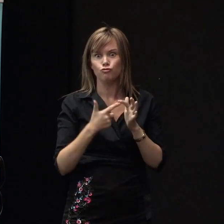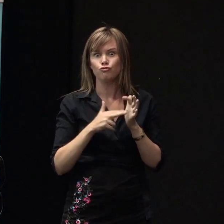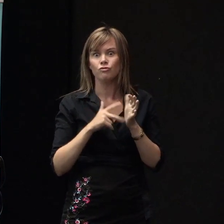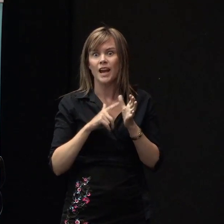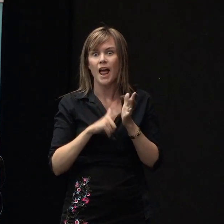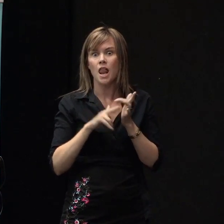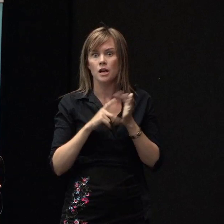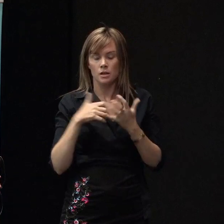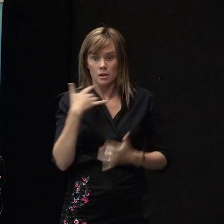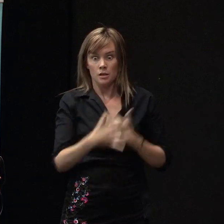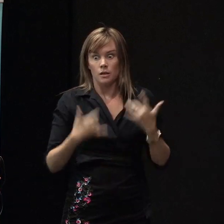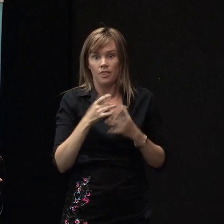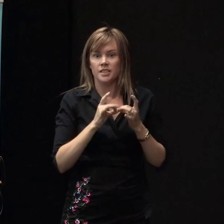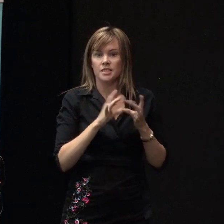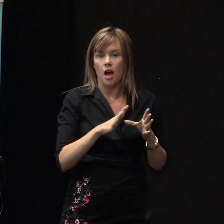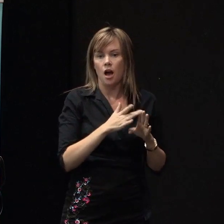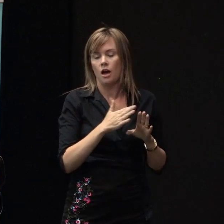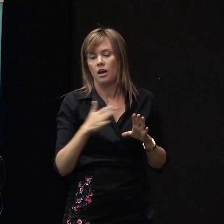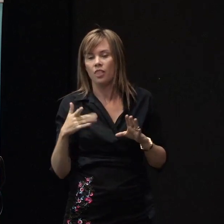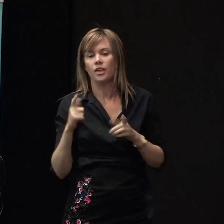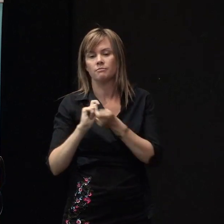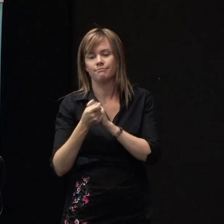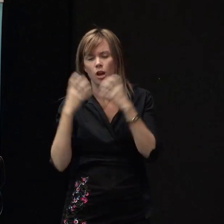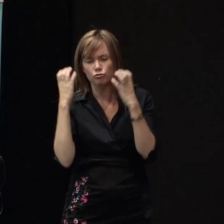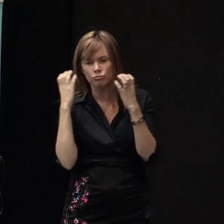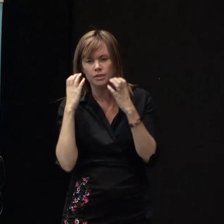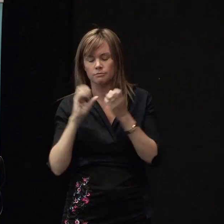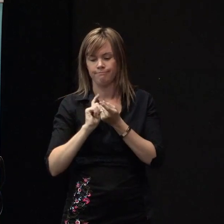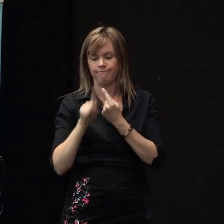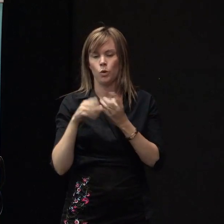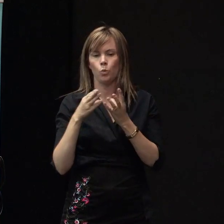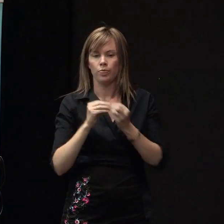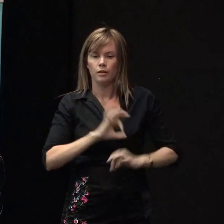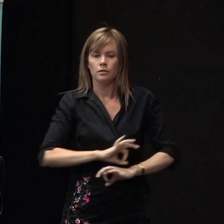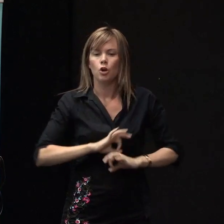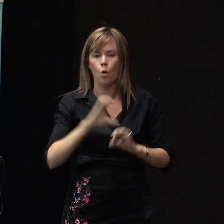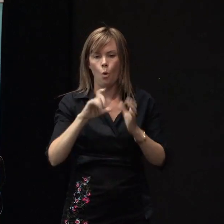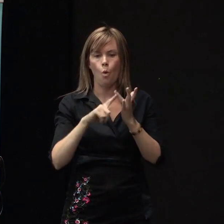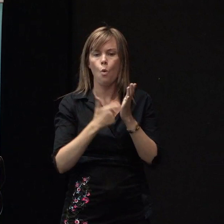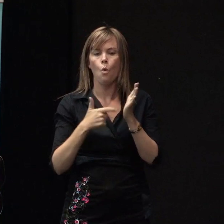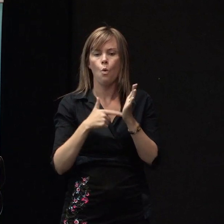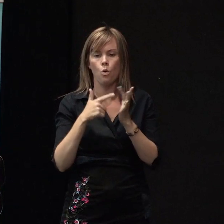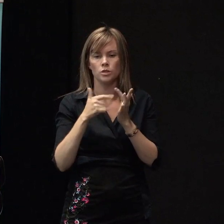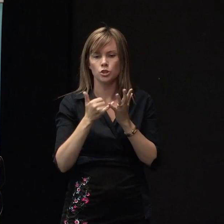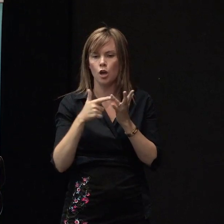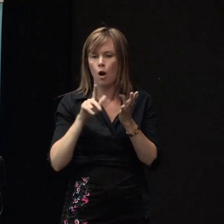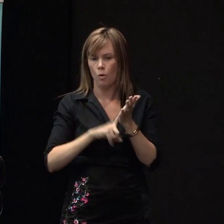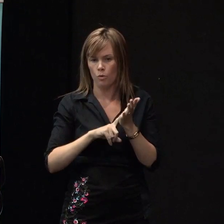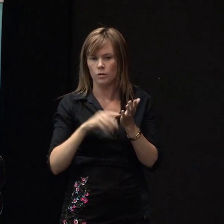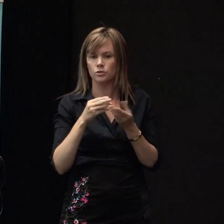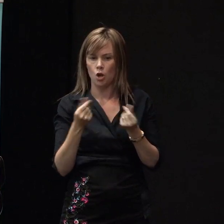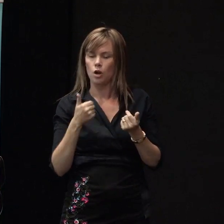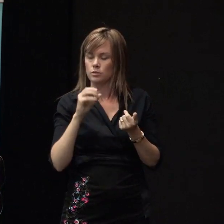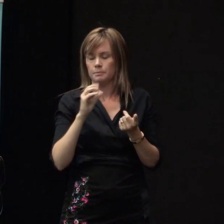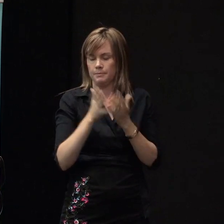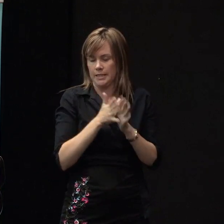and when we know that we've got a chance to manage it and we're not typical because